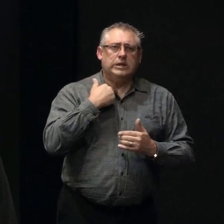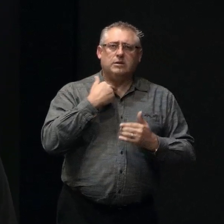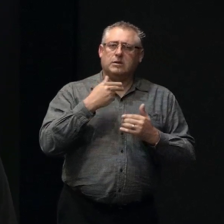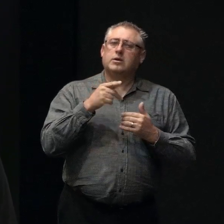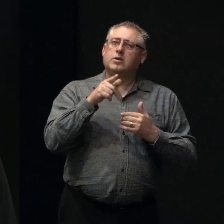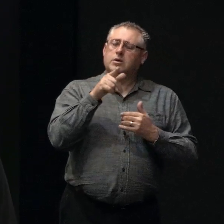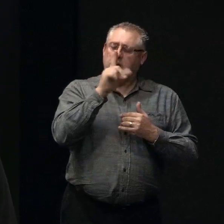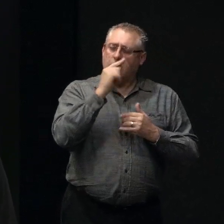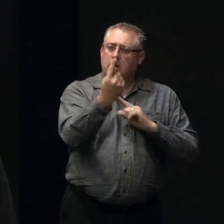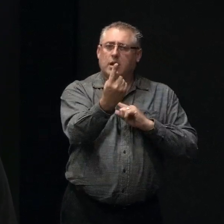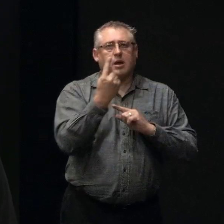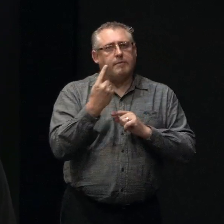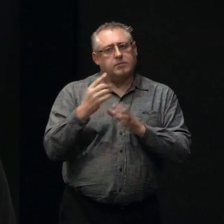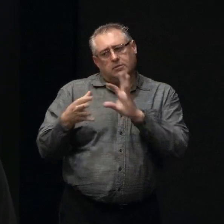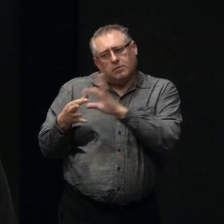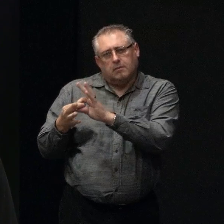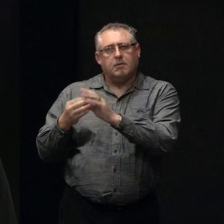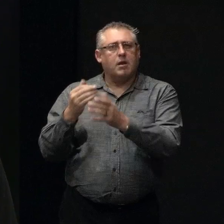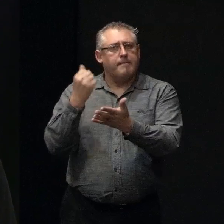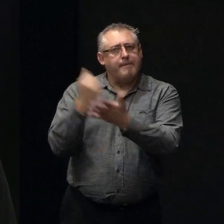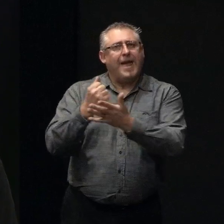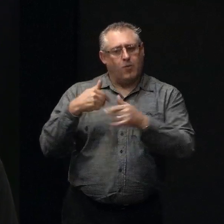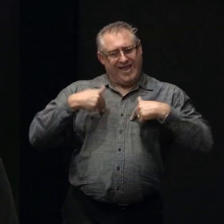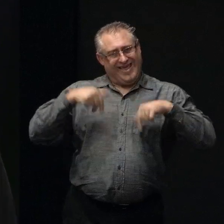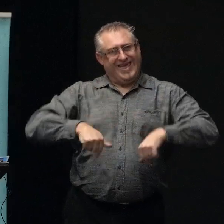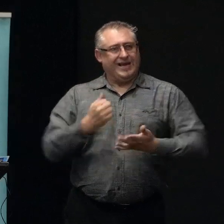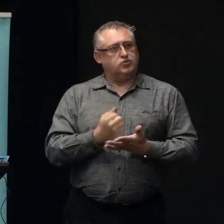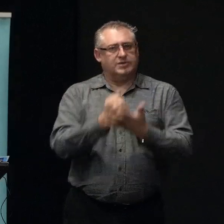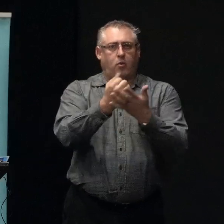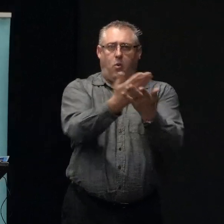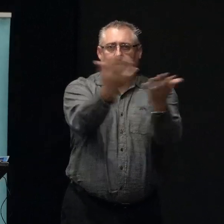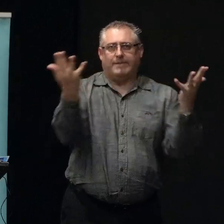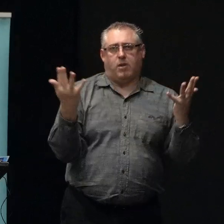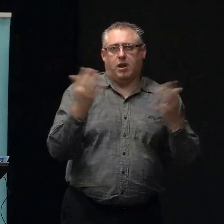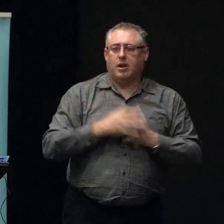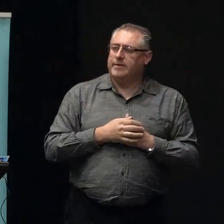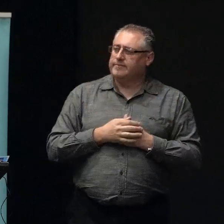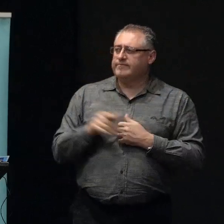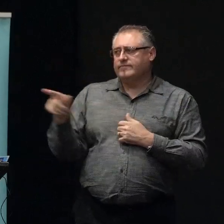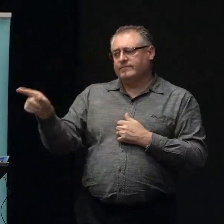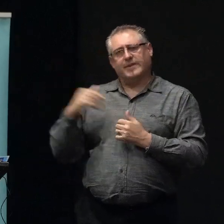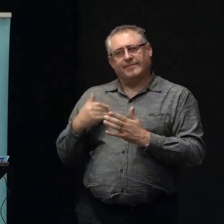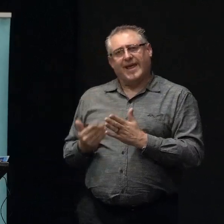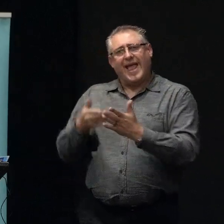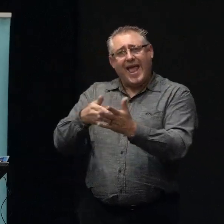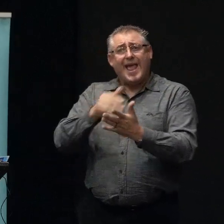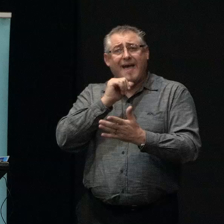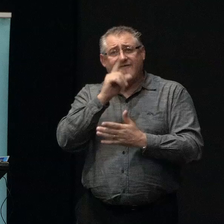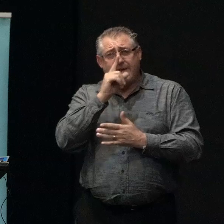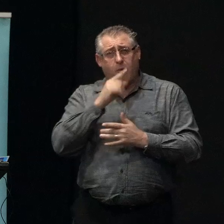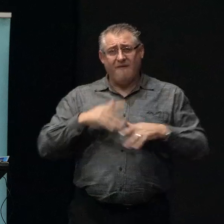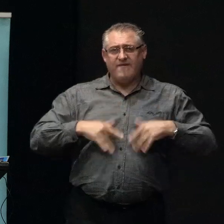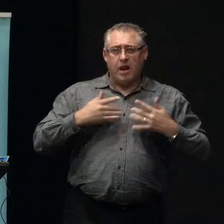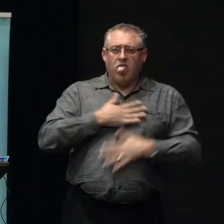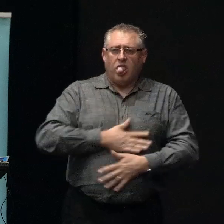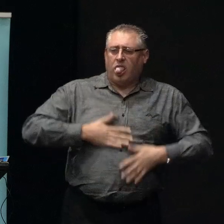do come and engage with your bank because we're actually here to support you. So, if I can just add on that, if people are feeling a bit like that,